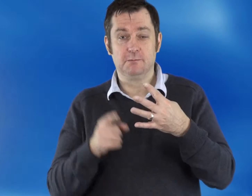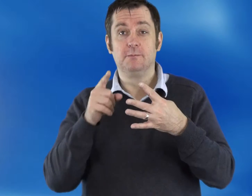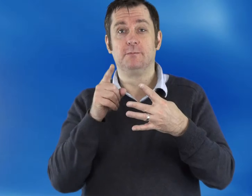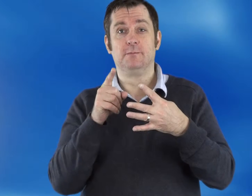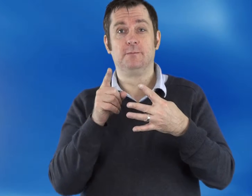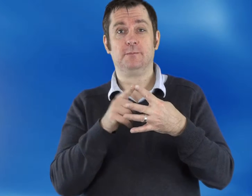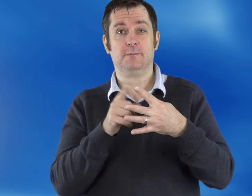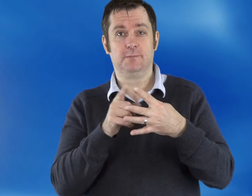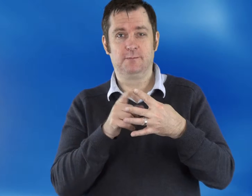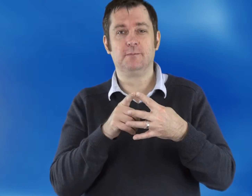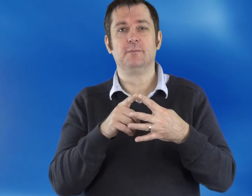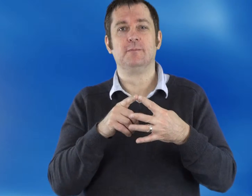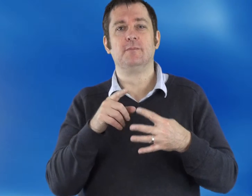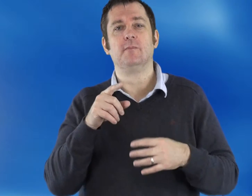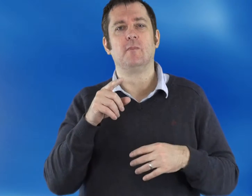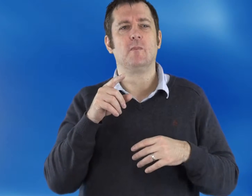So I'm going to go ahead and elaborate on these four points.